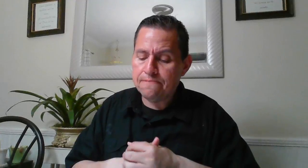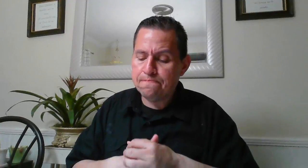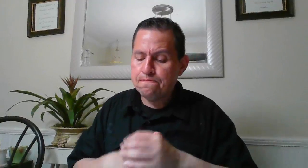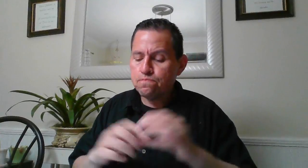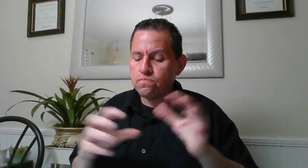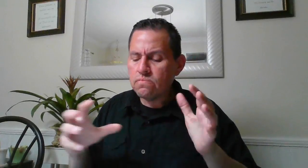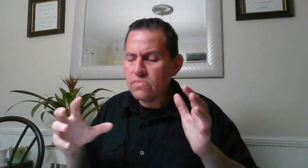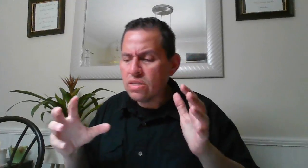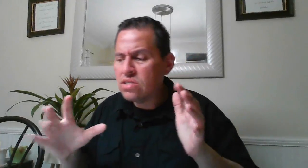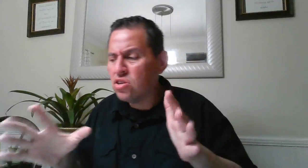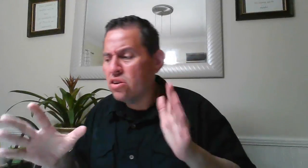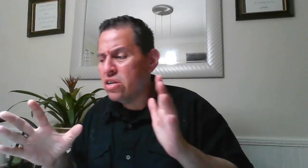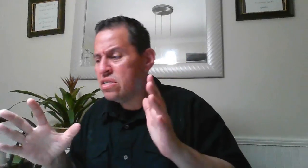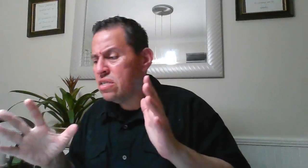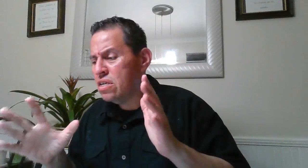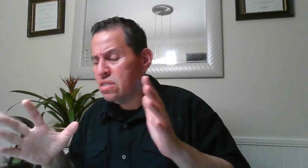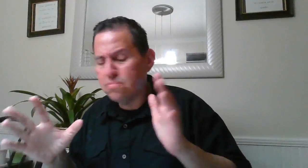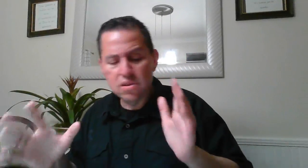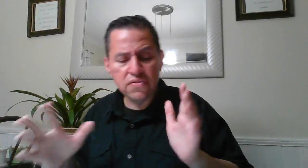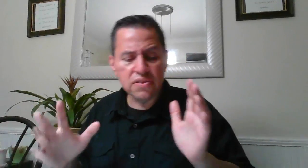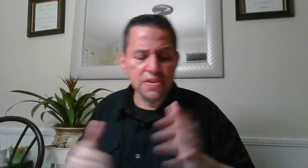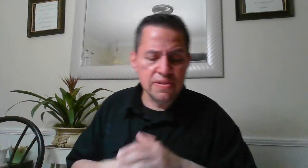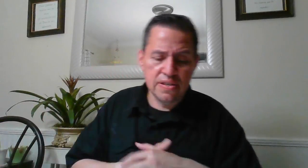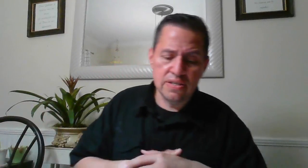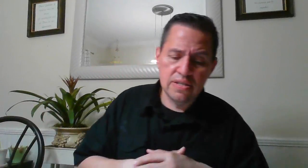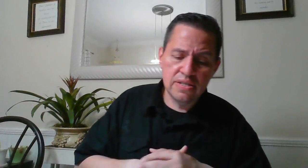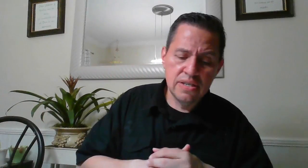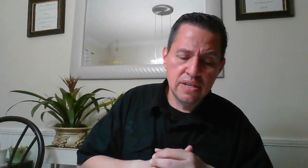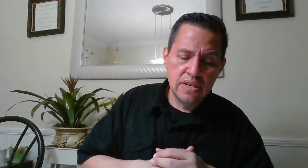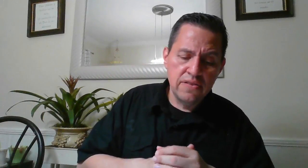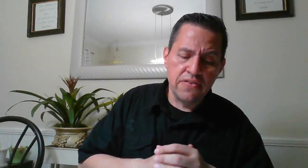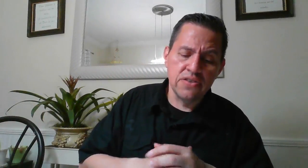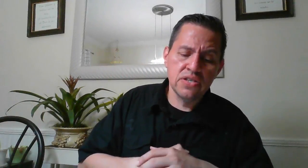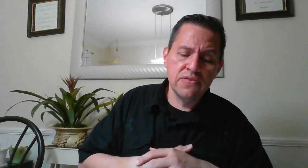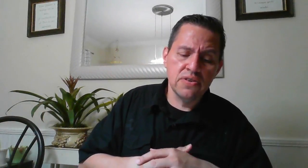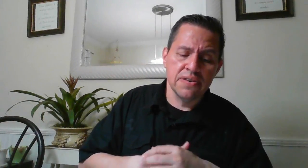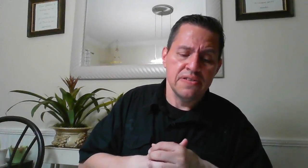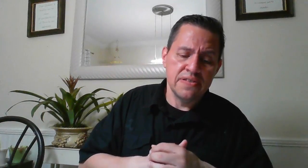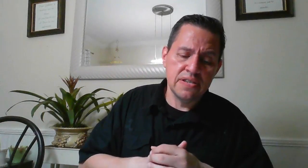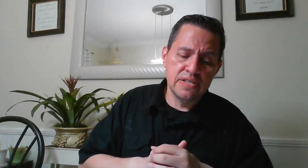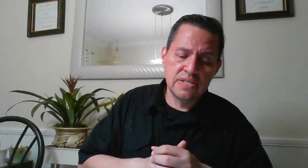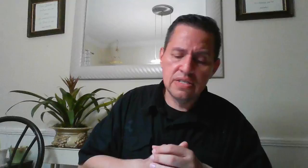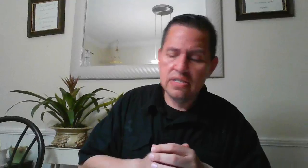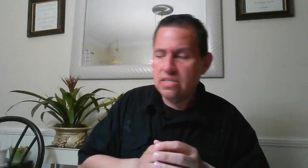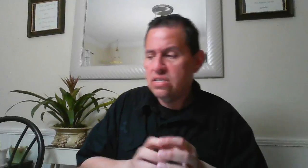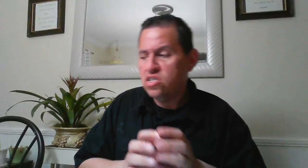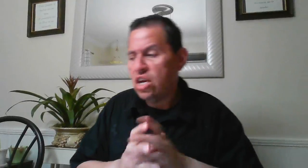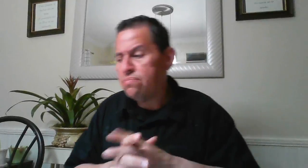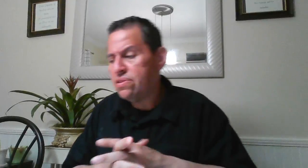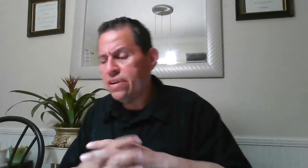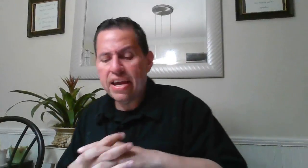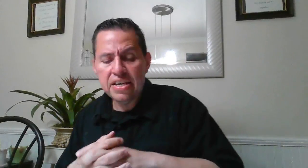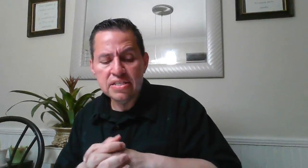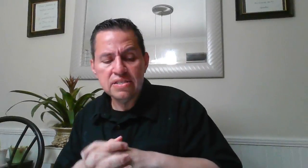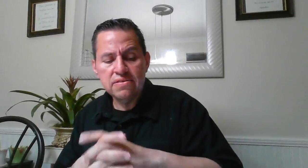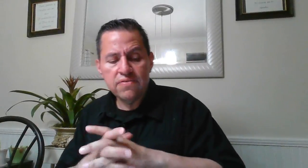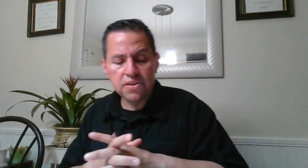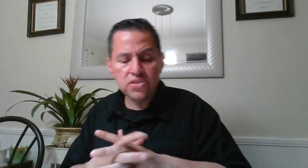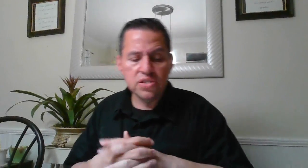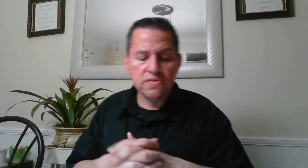so the the book of corinthians first of corinthians chapter eight first of